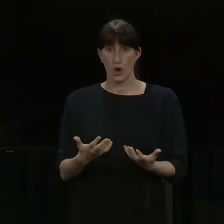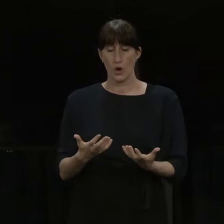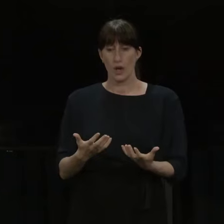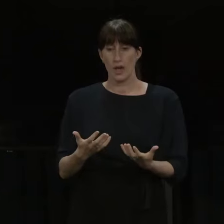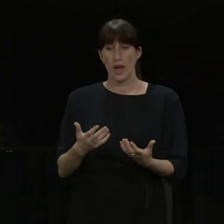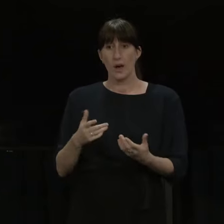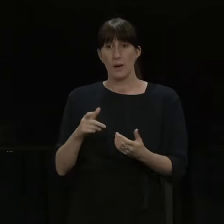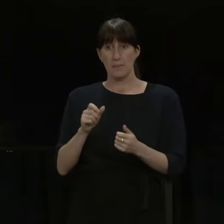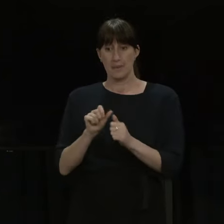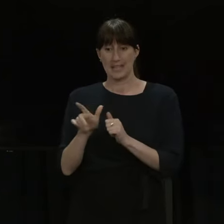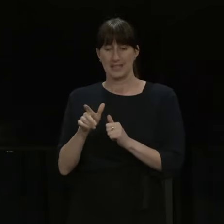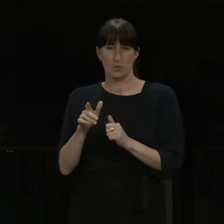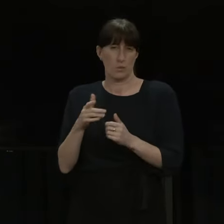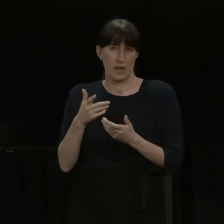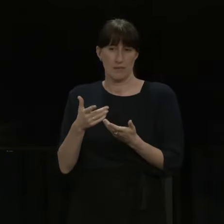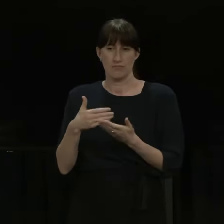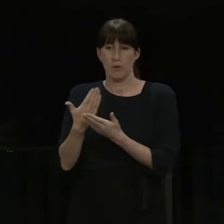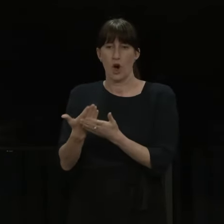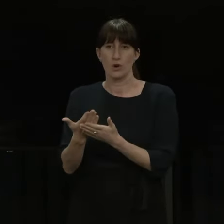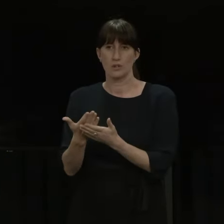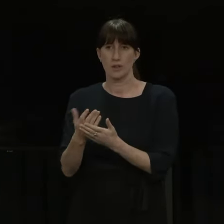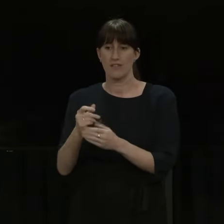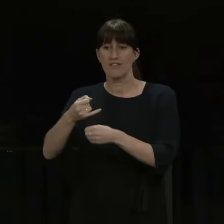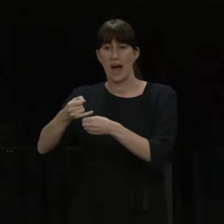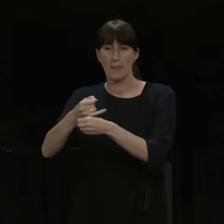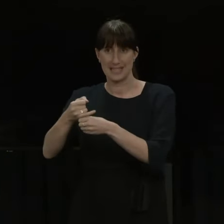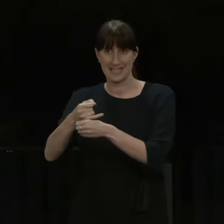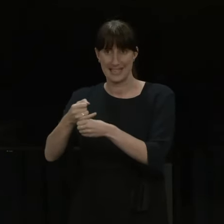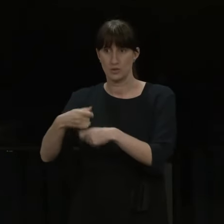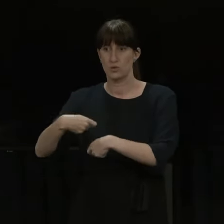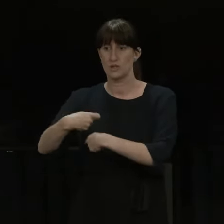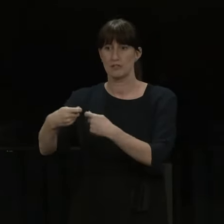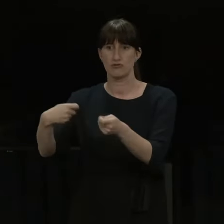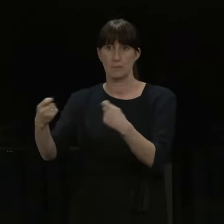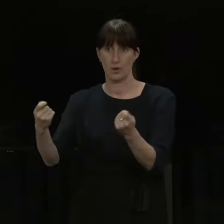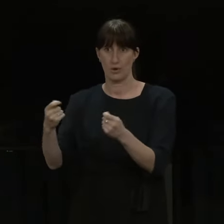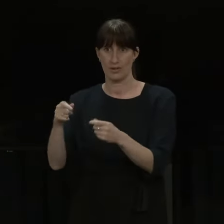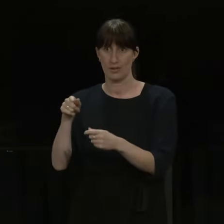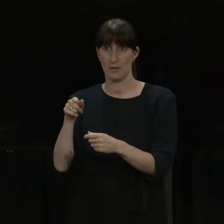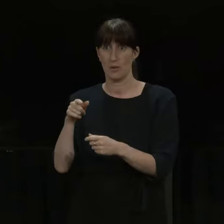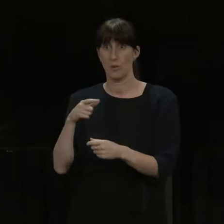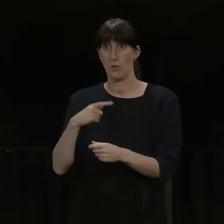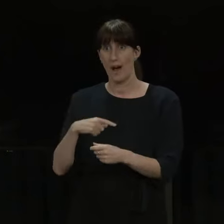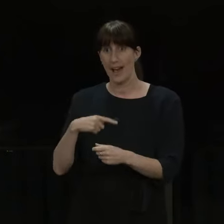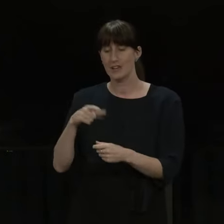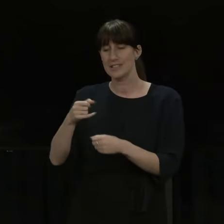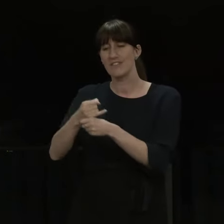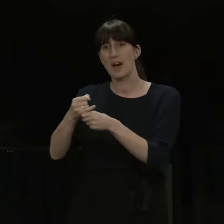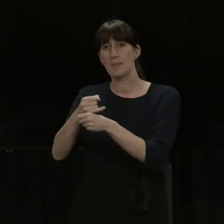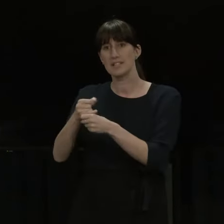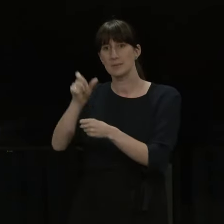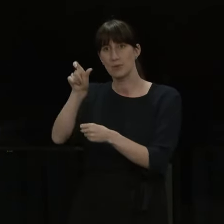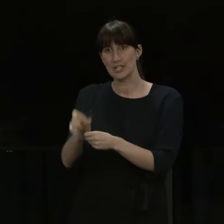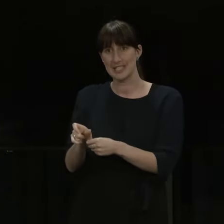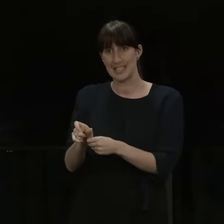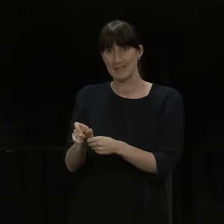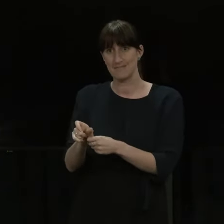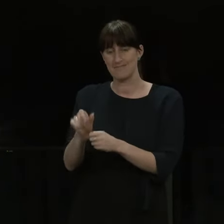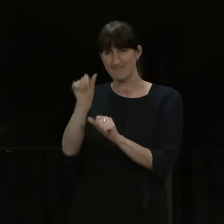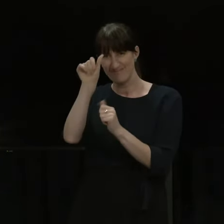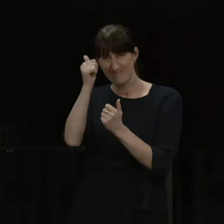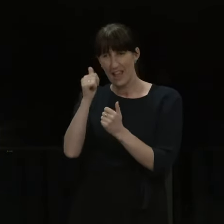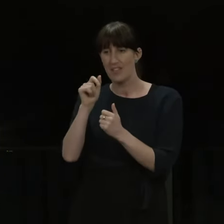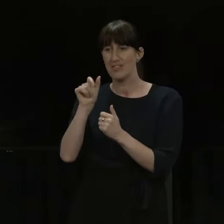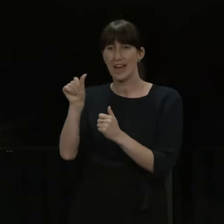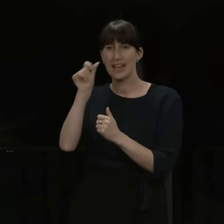as the distribution network because you'll recognise in pharmacies the technician or the pharmacist can explain